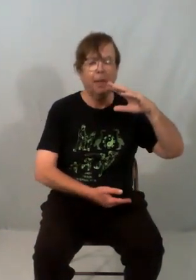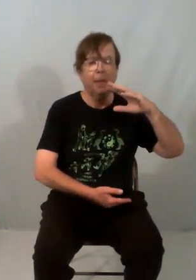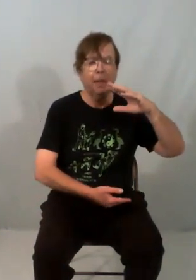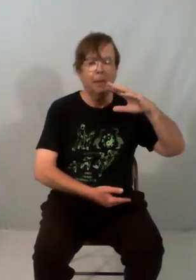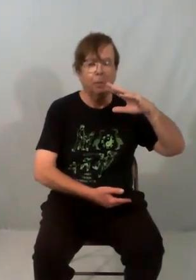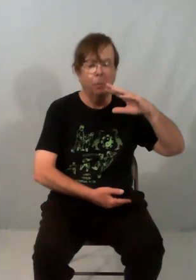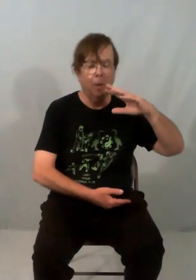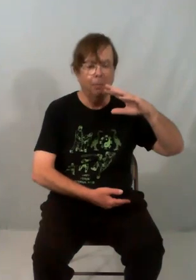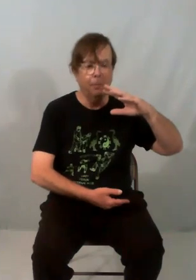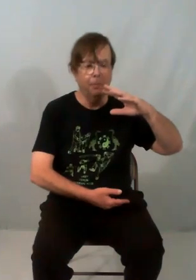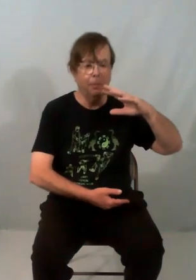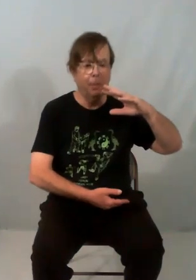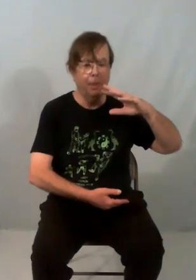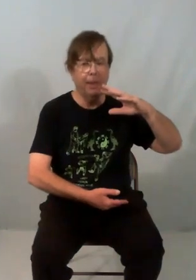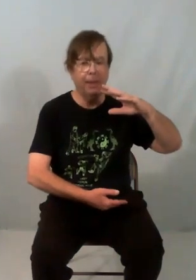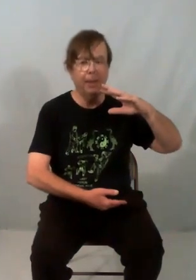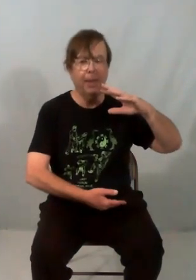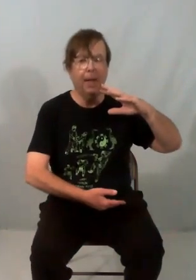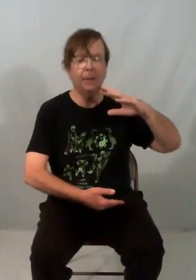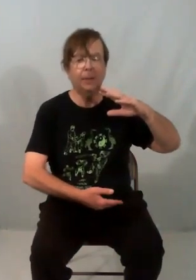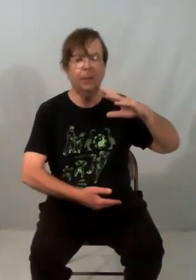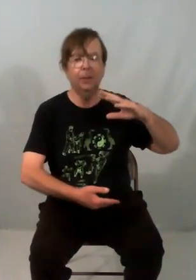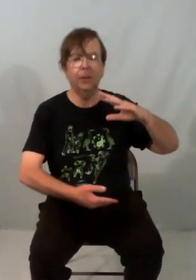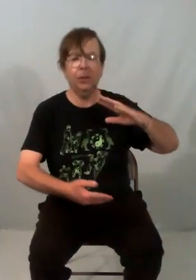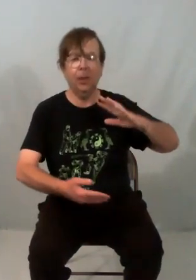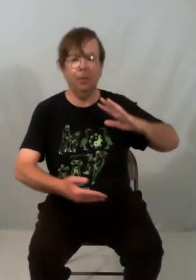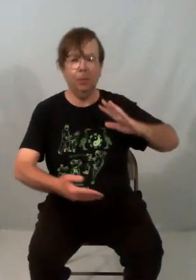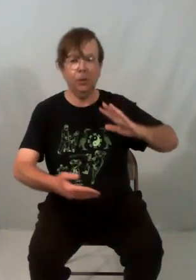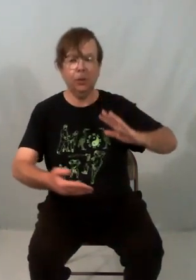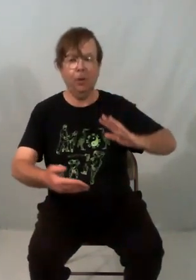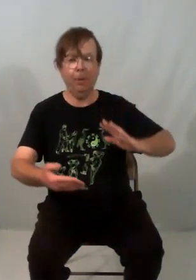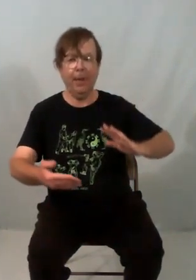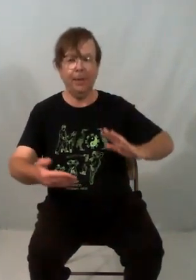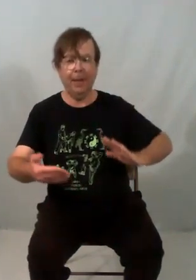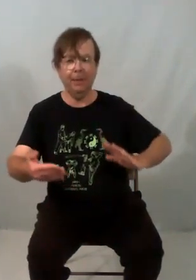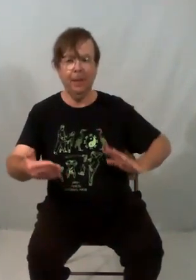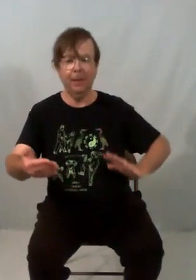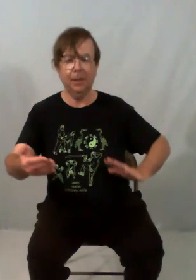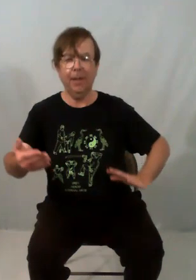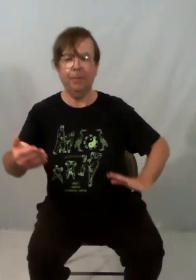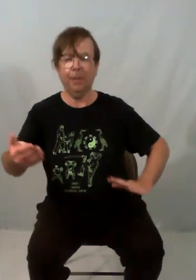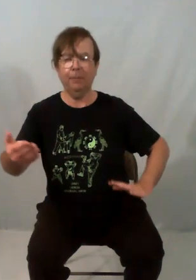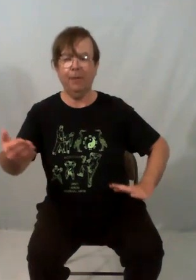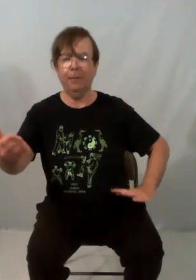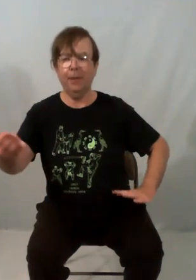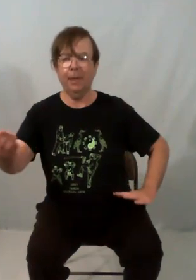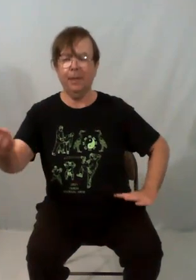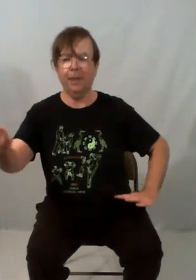So one, move your weight in. And two, as you turn, push the top hand down to the hip directly beneath it.